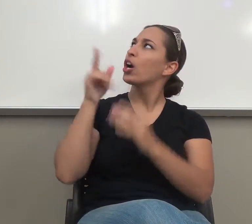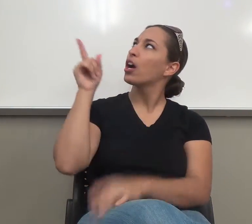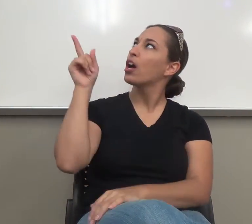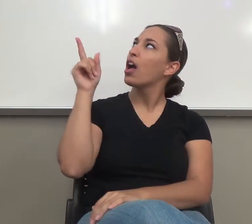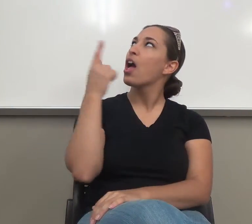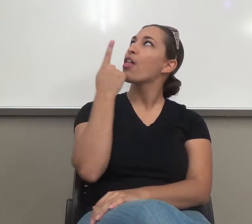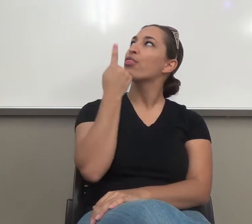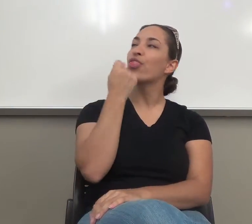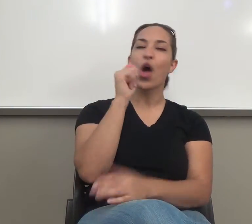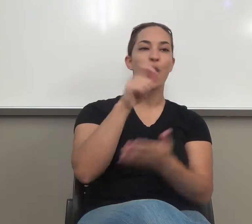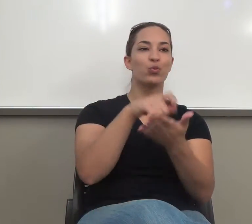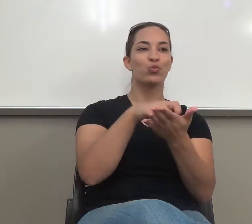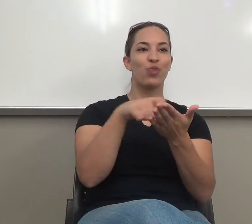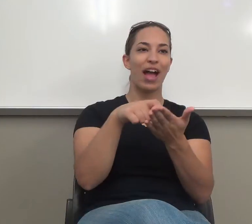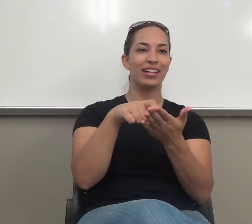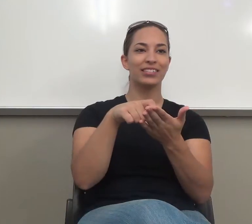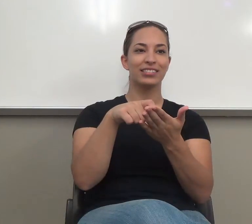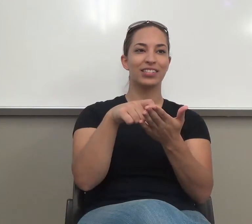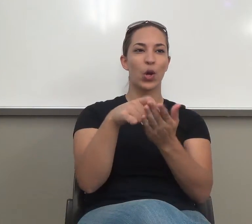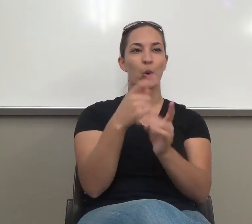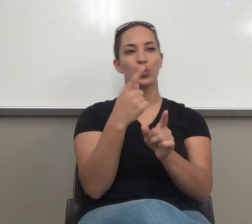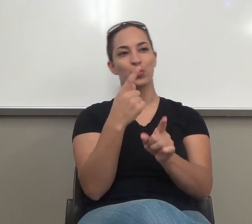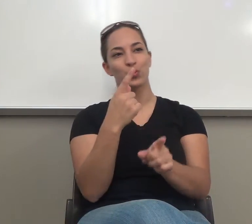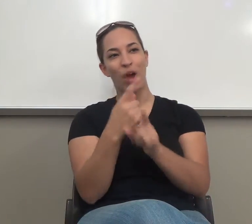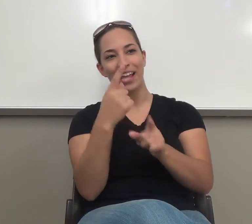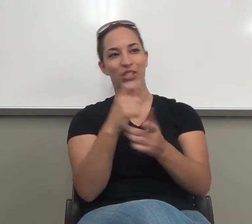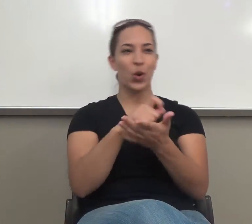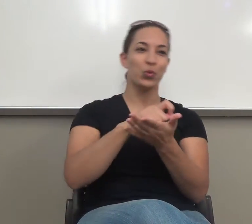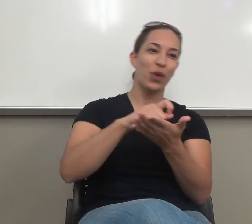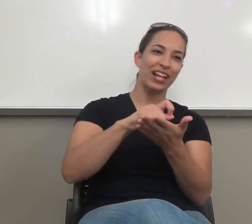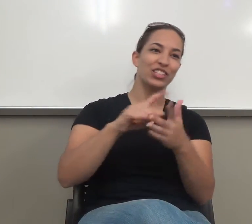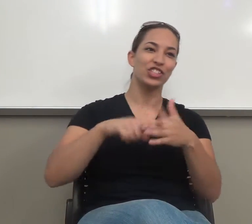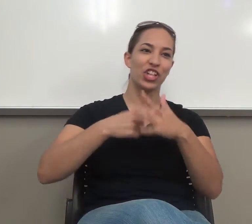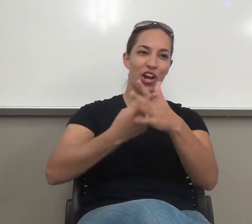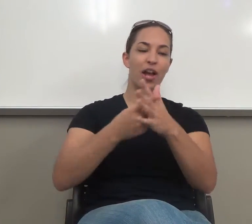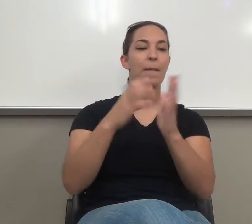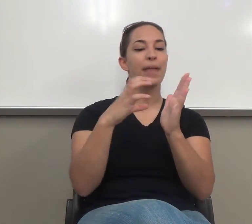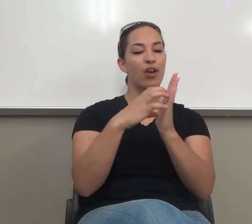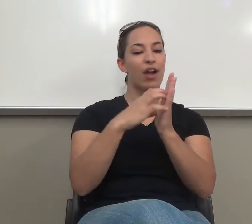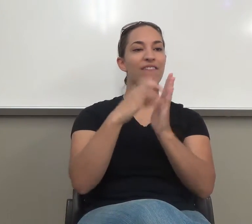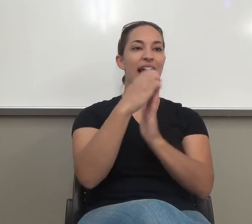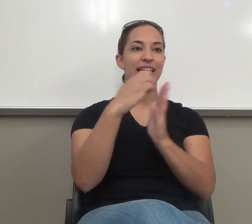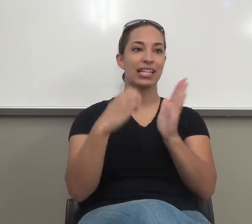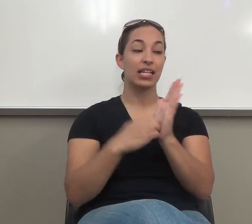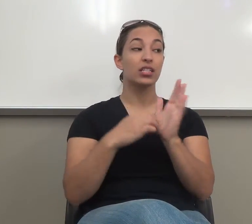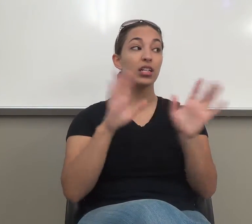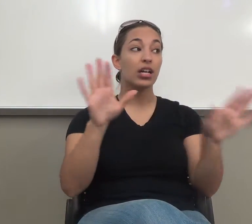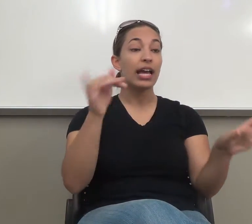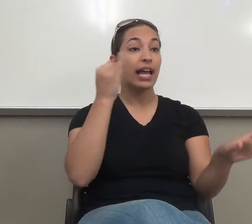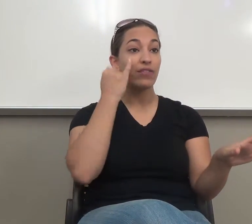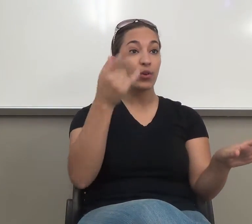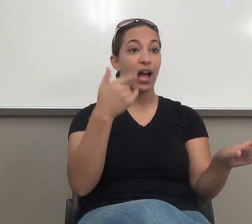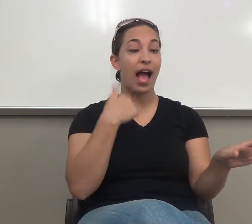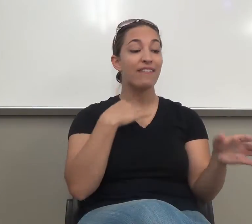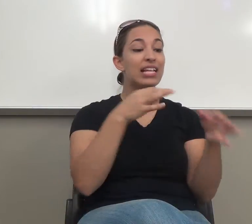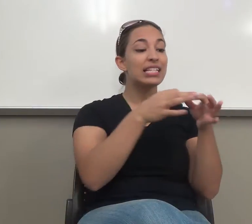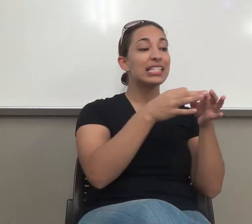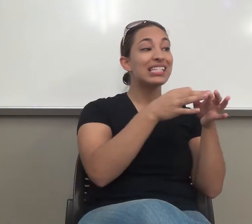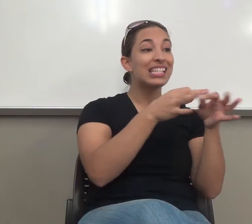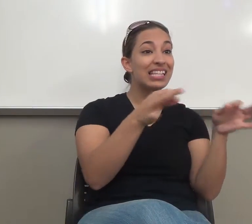Start Paragraphs to Essay, by the way. If you have the one called Sentences for Paragraphs, that's the wrong one.